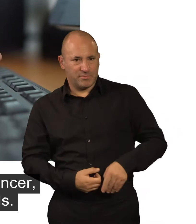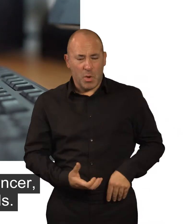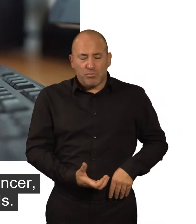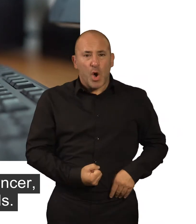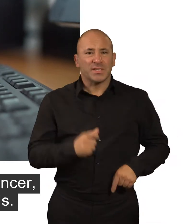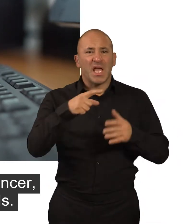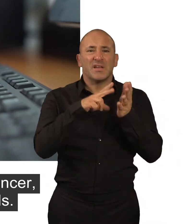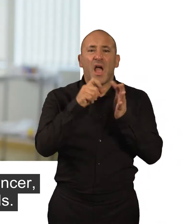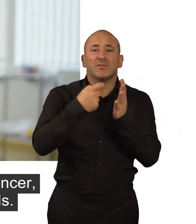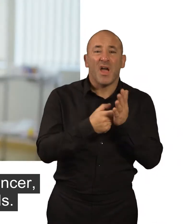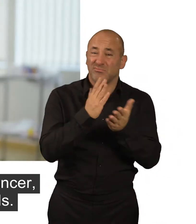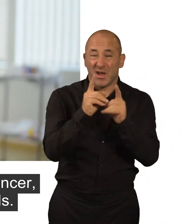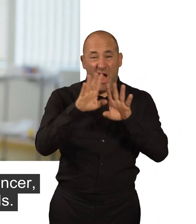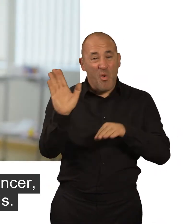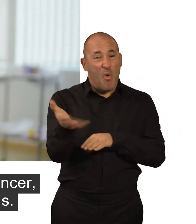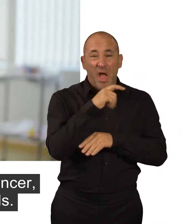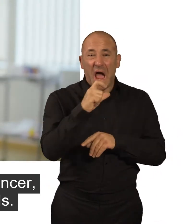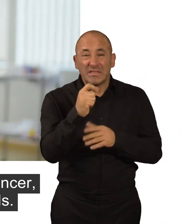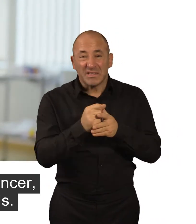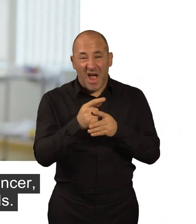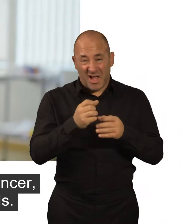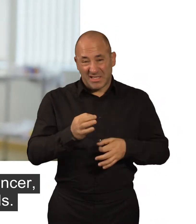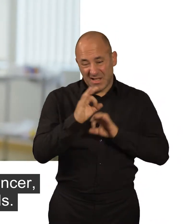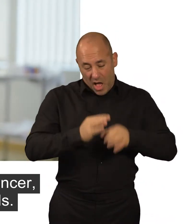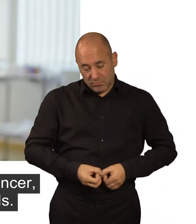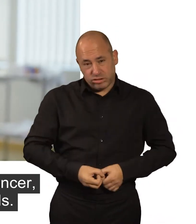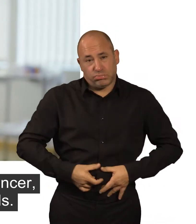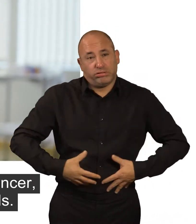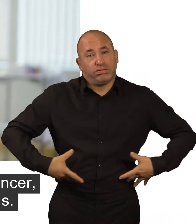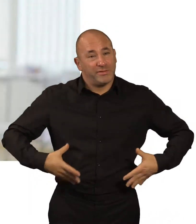Prostate cancer is like any cancer, uncontrolled growth of cells.